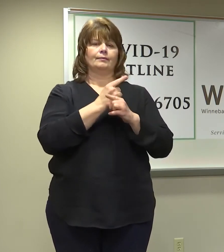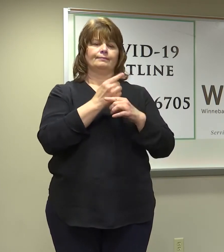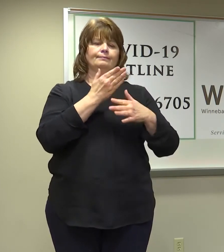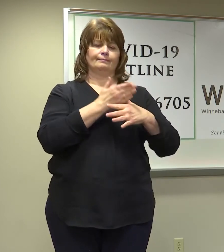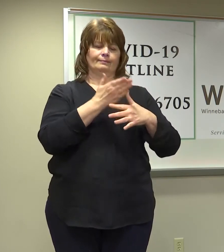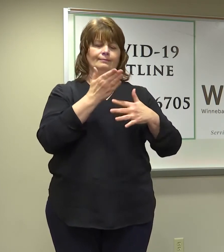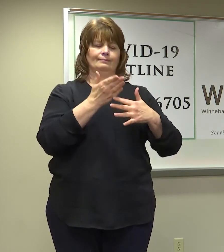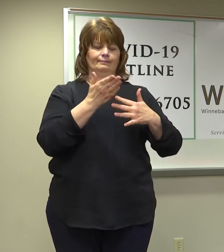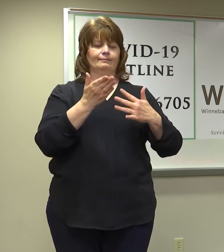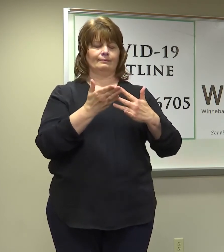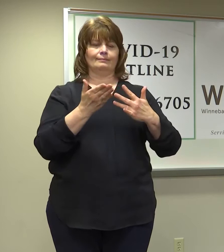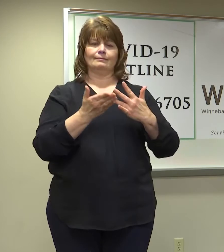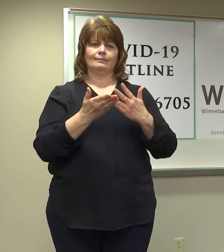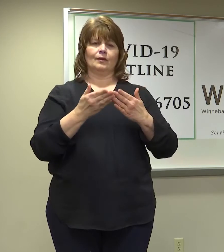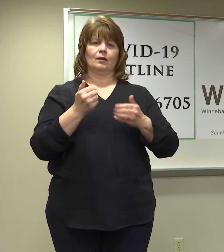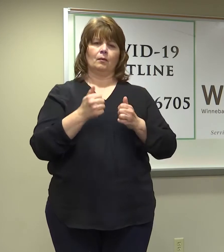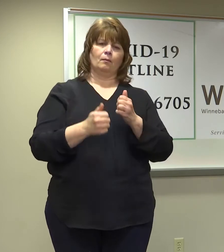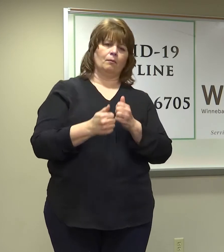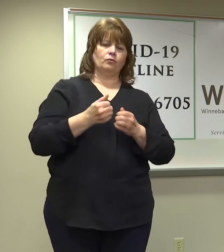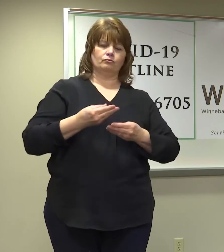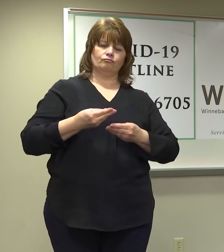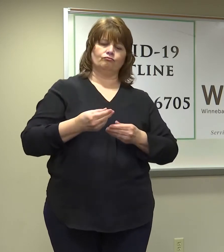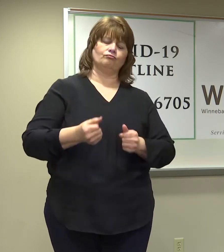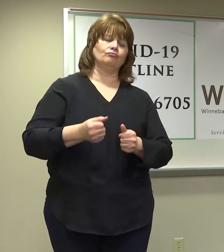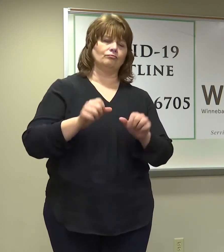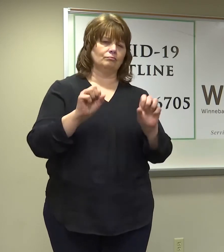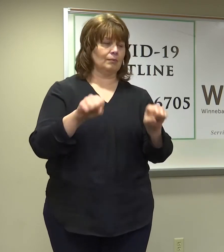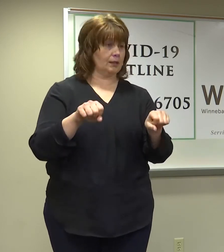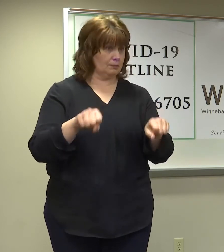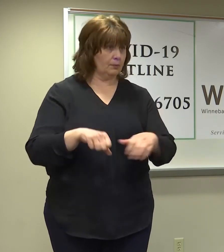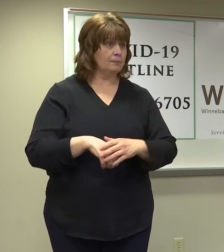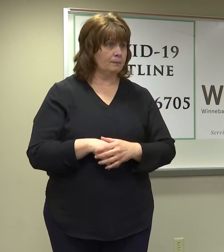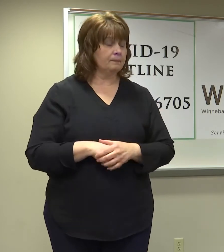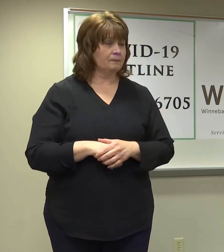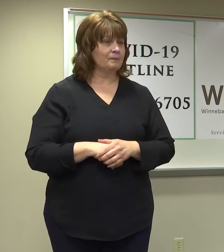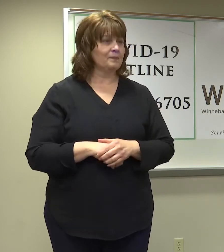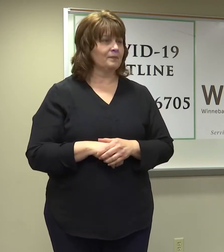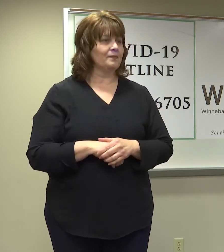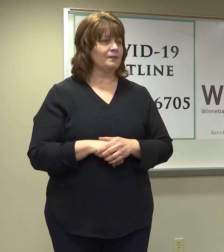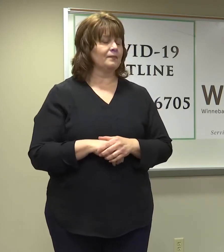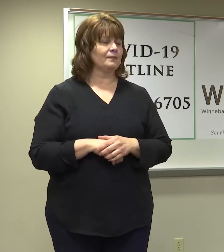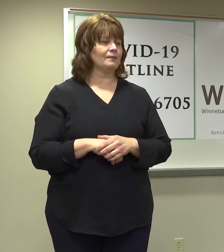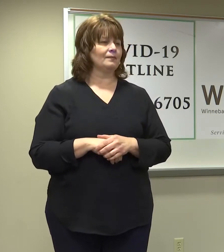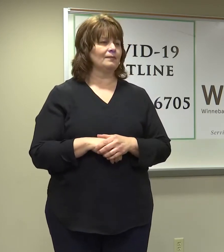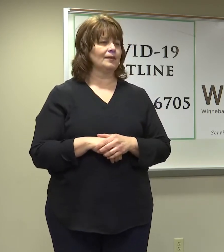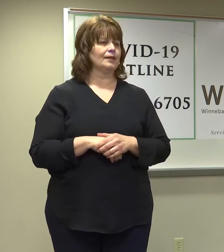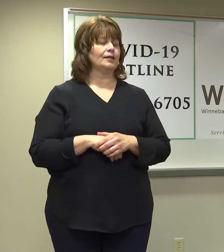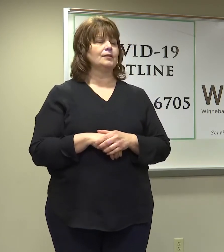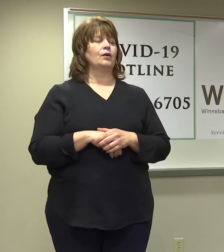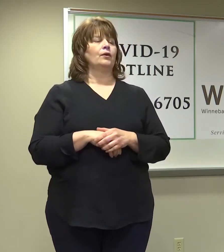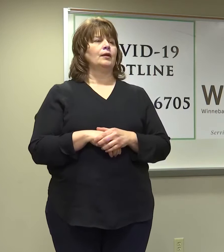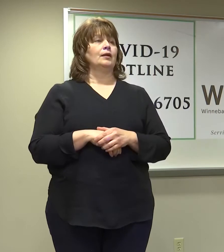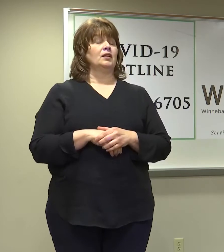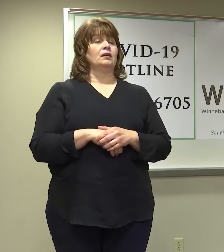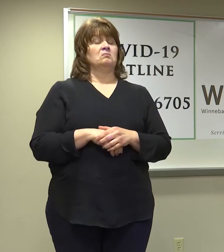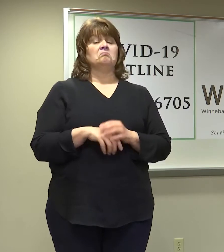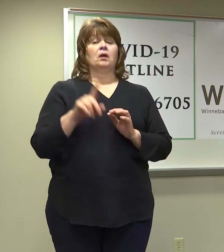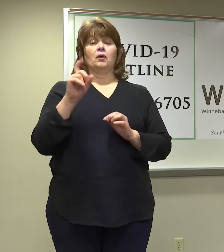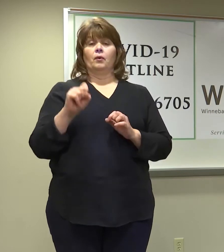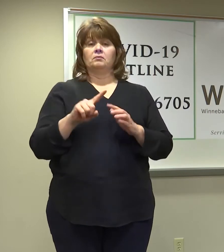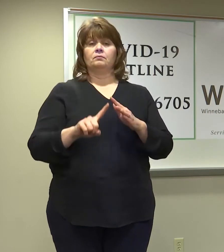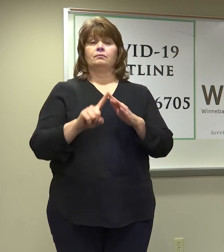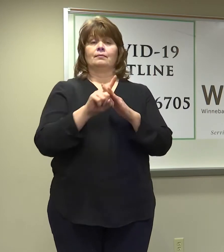phase in the most efficient and expeditious way possible. So, a couple of questions have come up. SMS